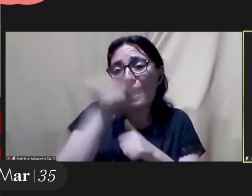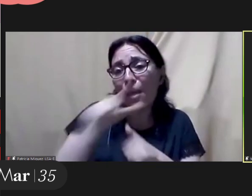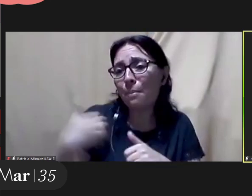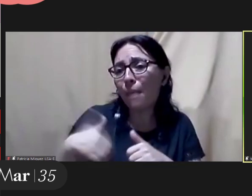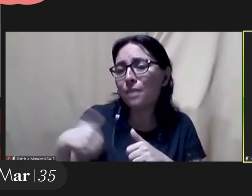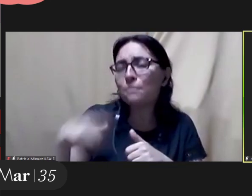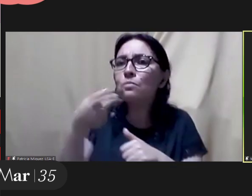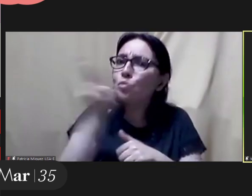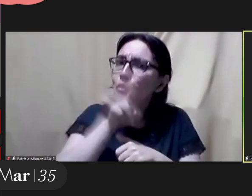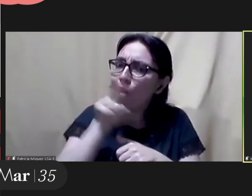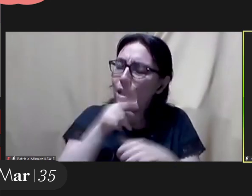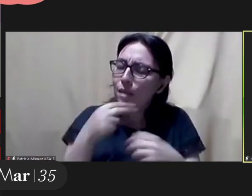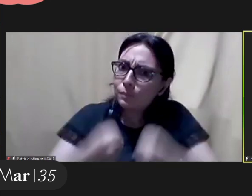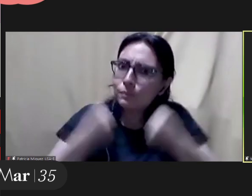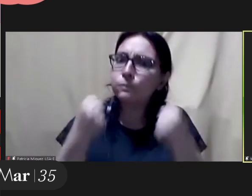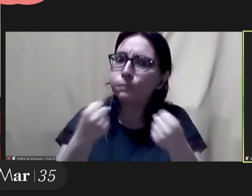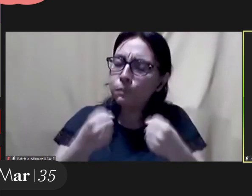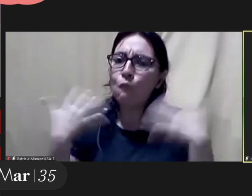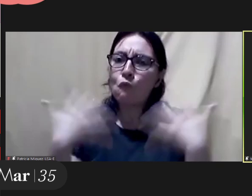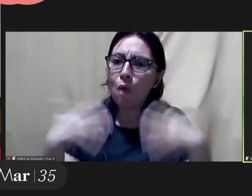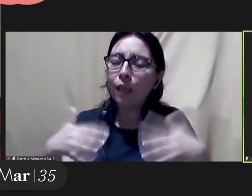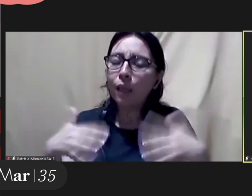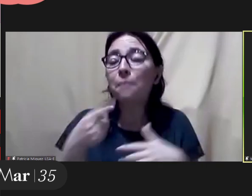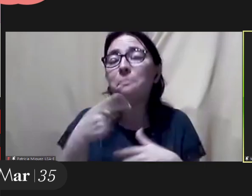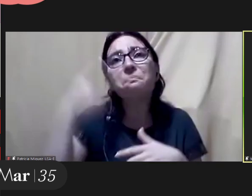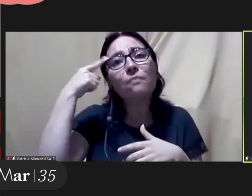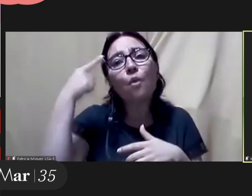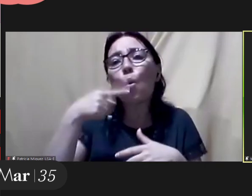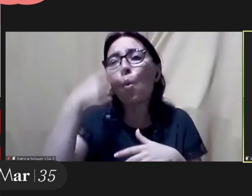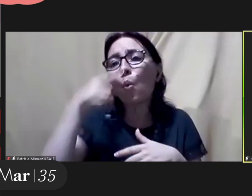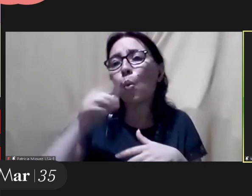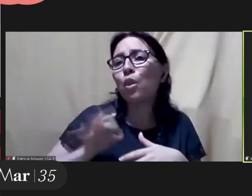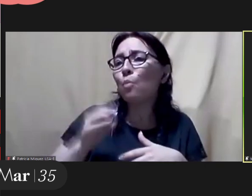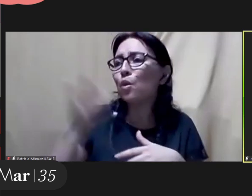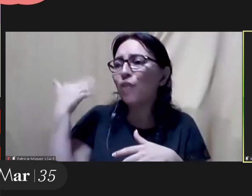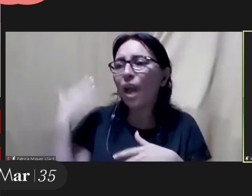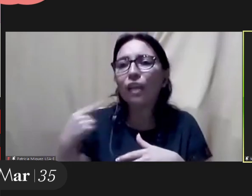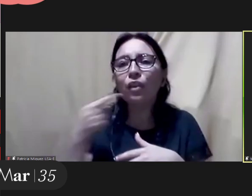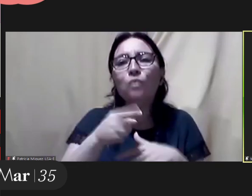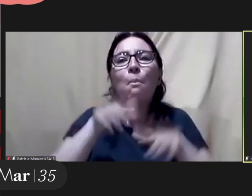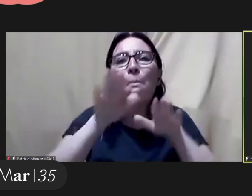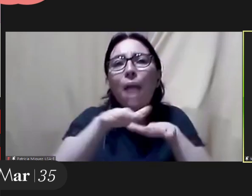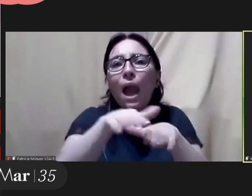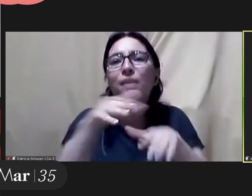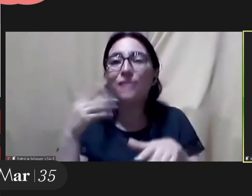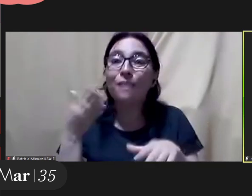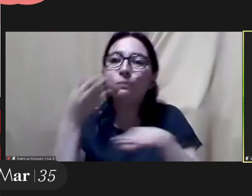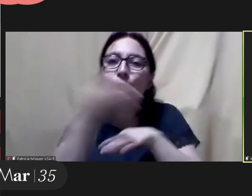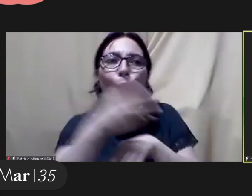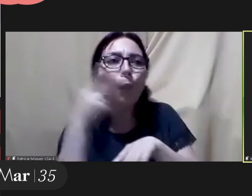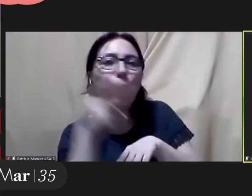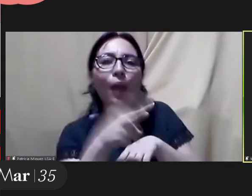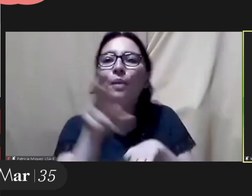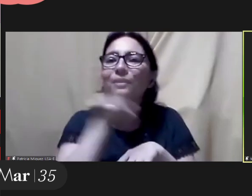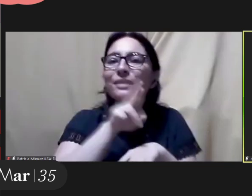of a tremendous courage. And throughout the years where we marched and